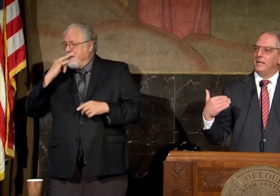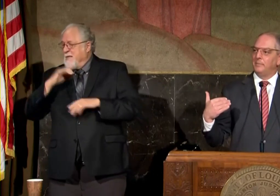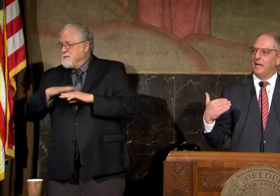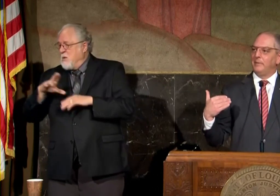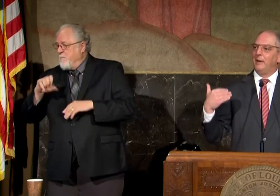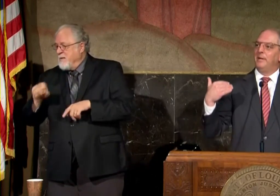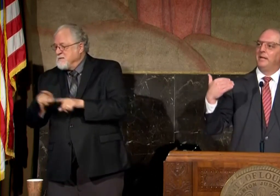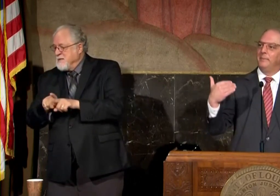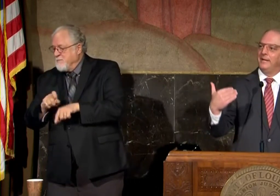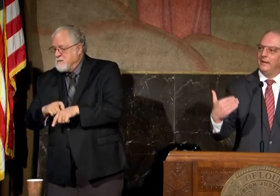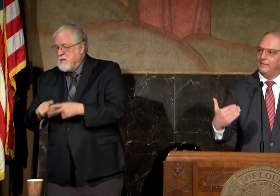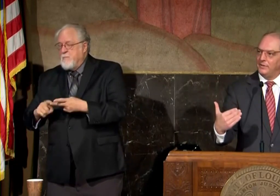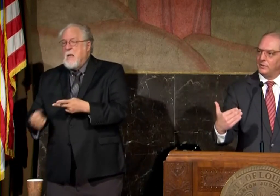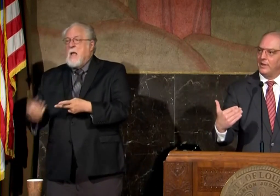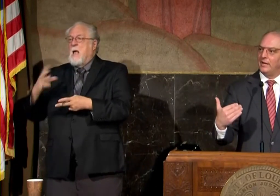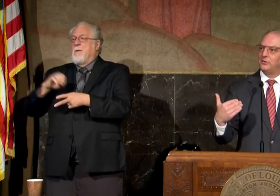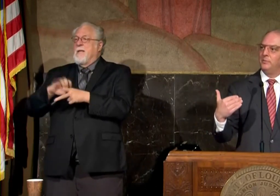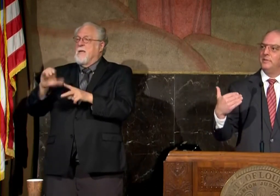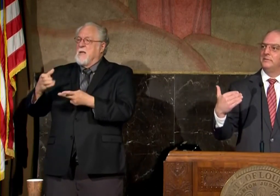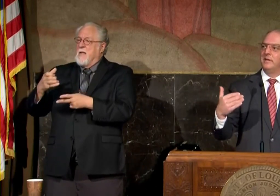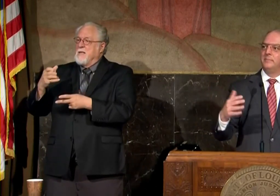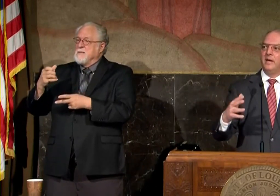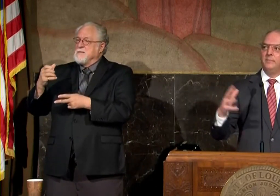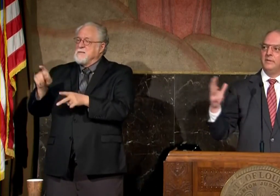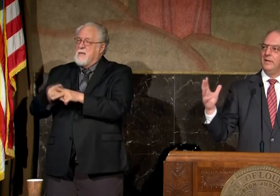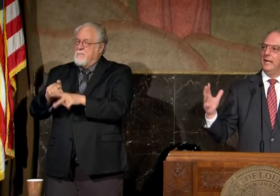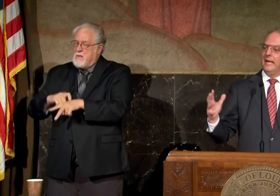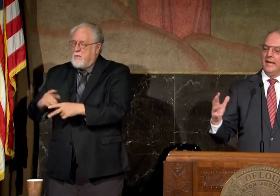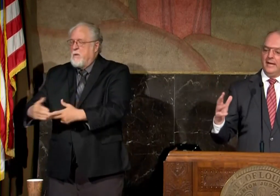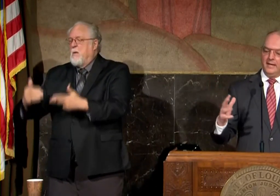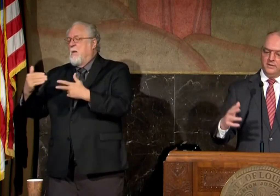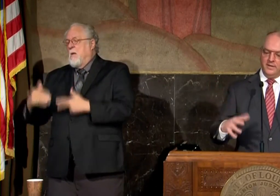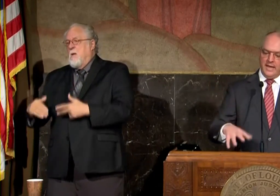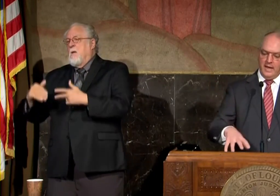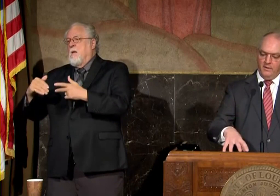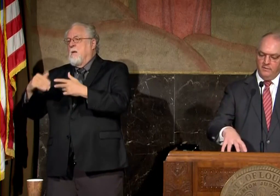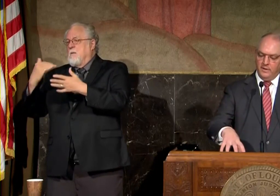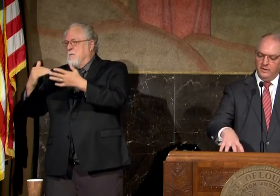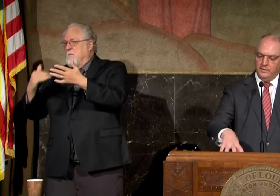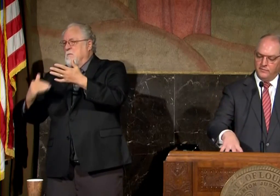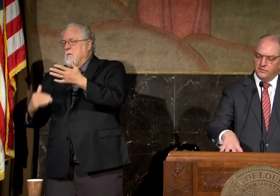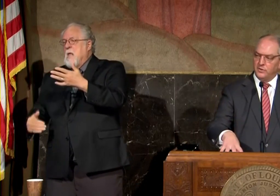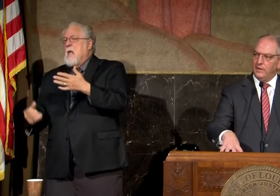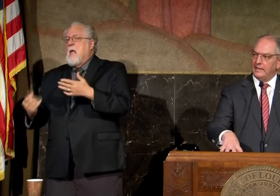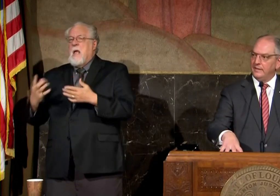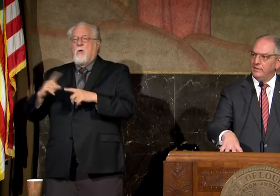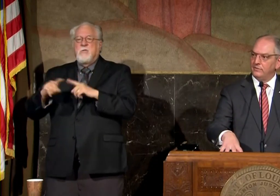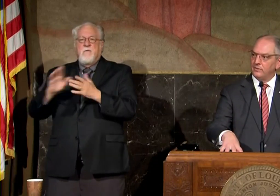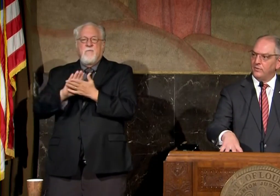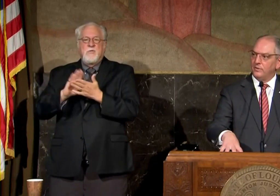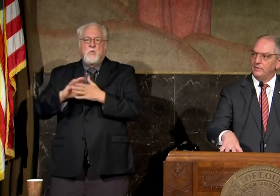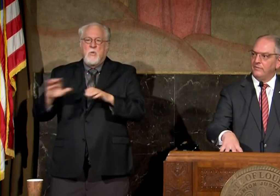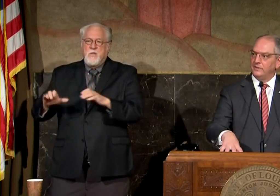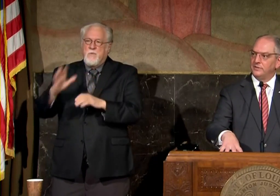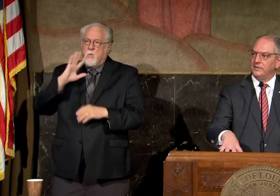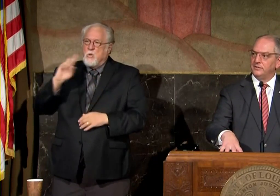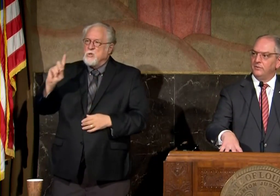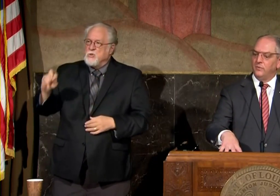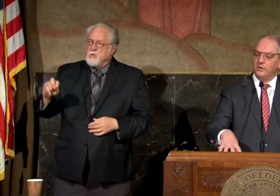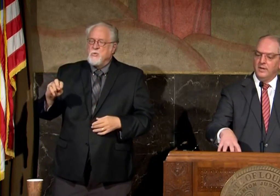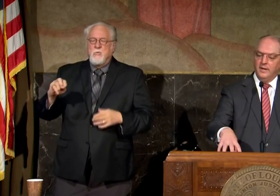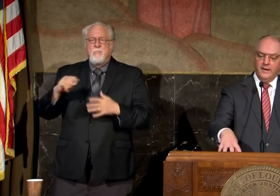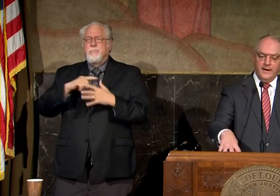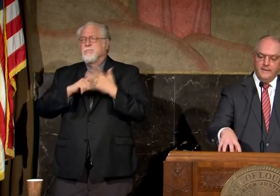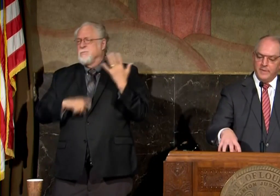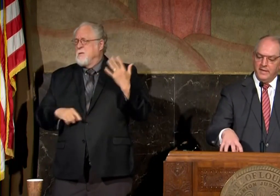bus at the same time to how many can be in an individual classroom at the same time and and and how uh different school activities are going to function and